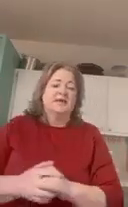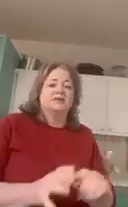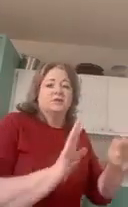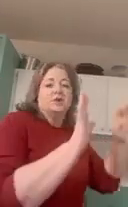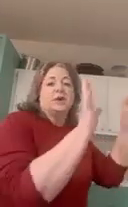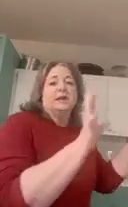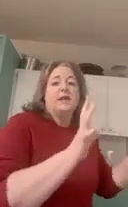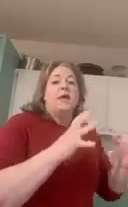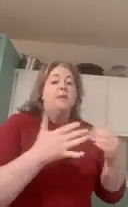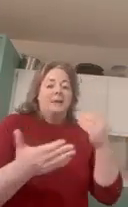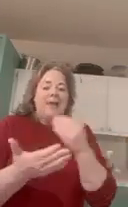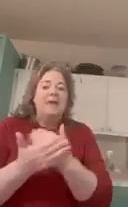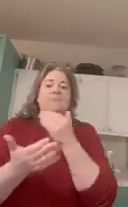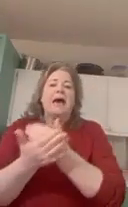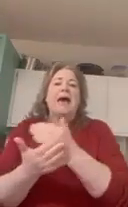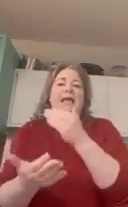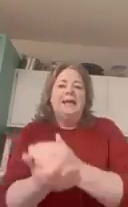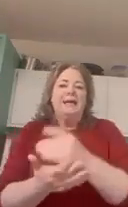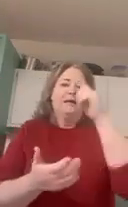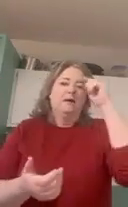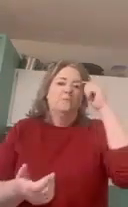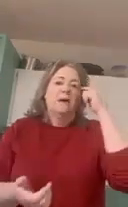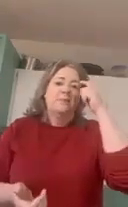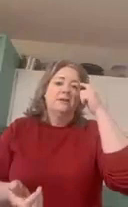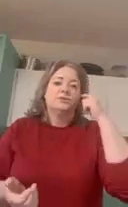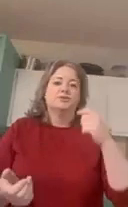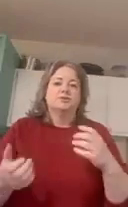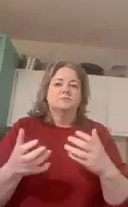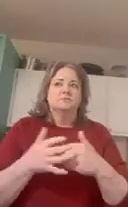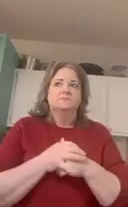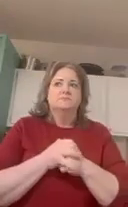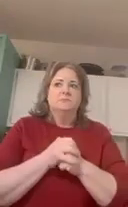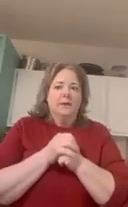it should look at it but am i hitting my measures yep